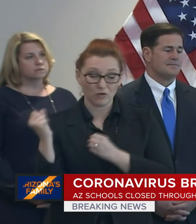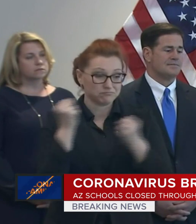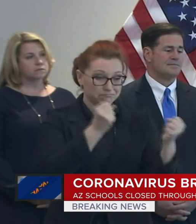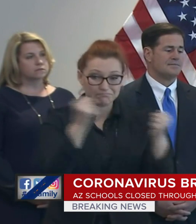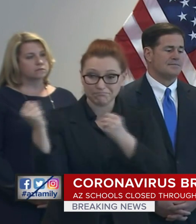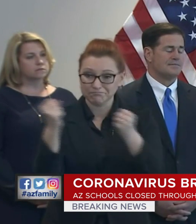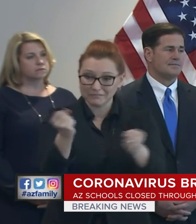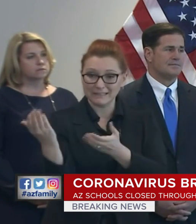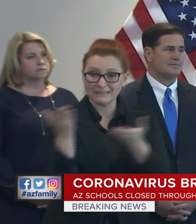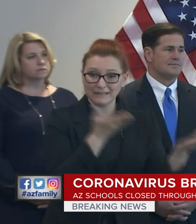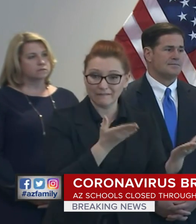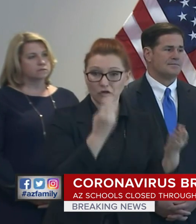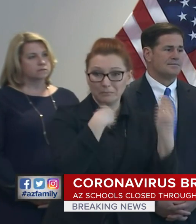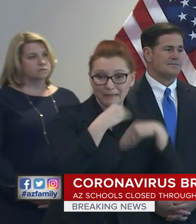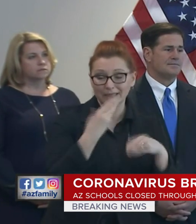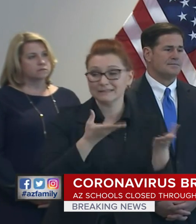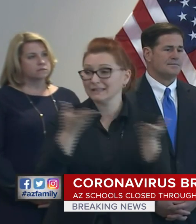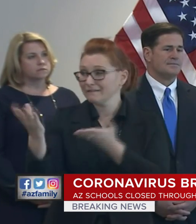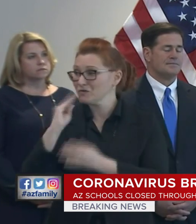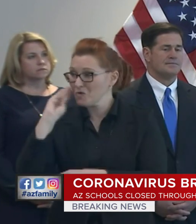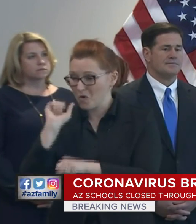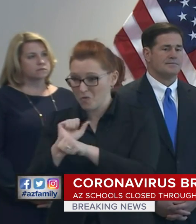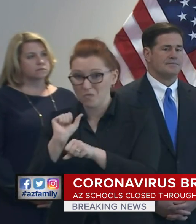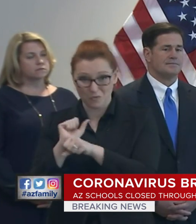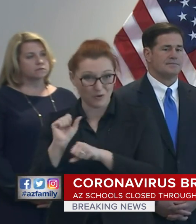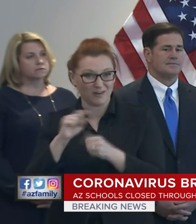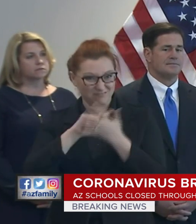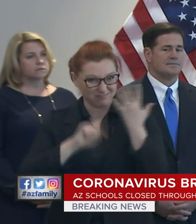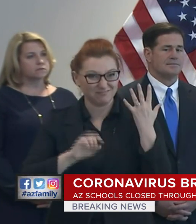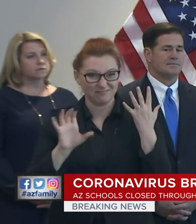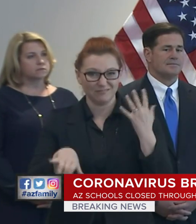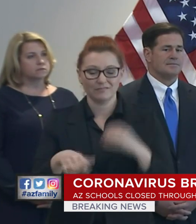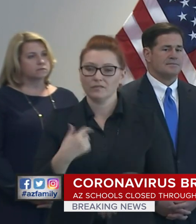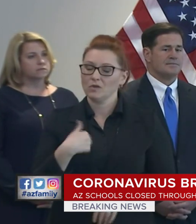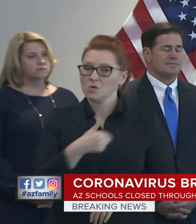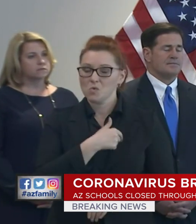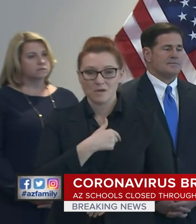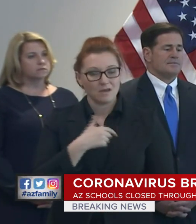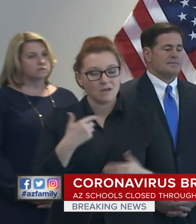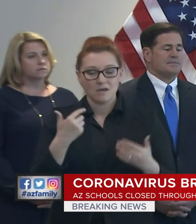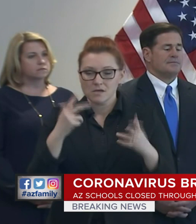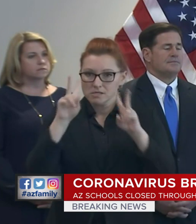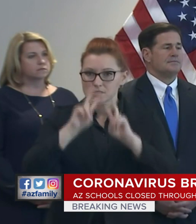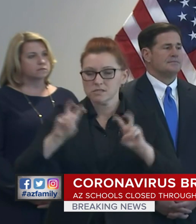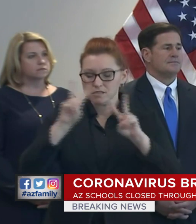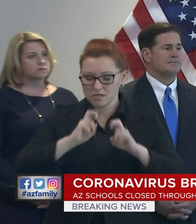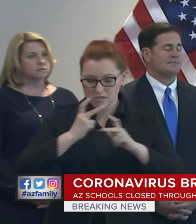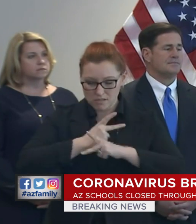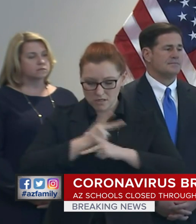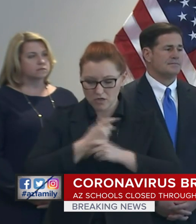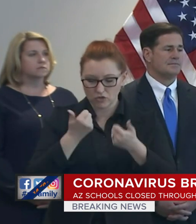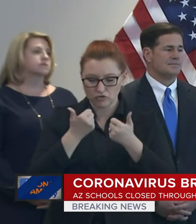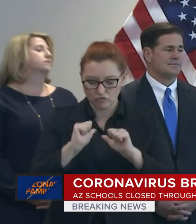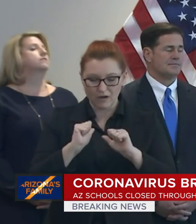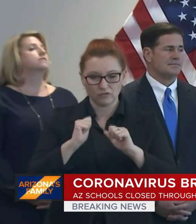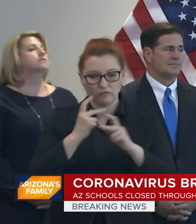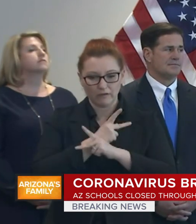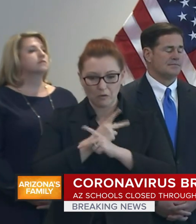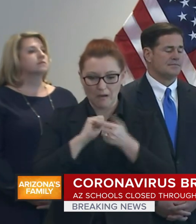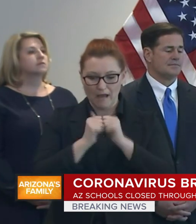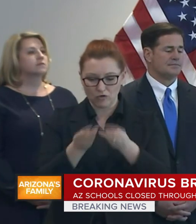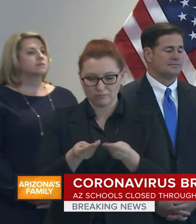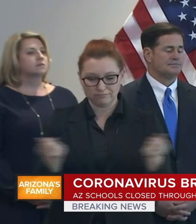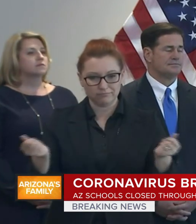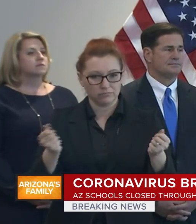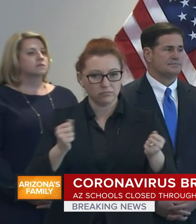Department of Education is diligently working to comprehensively address the obstacles associated with distance and digital learning.